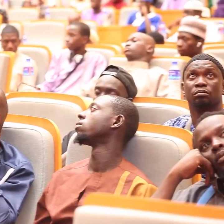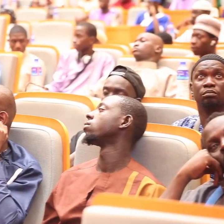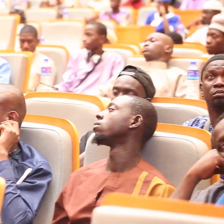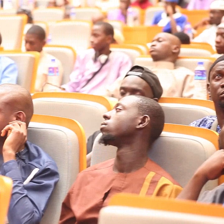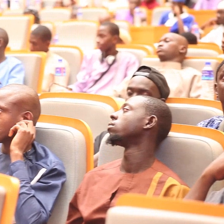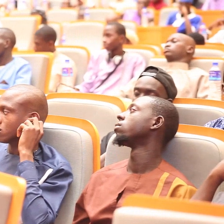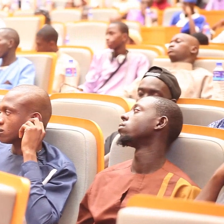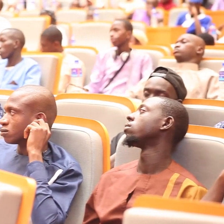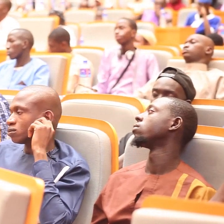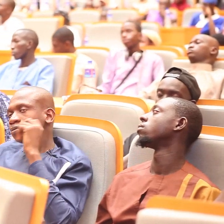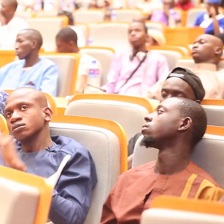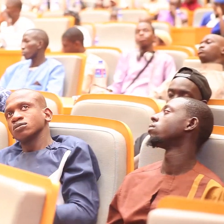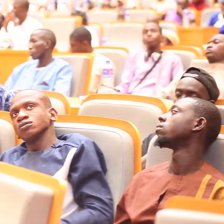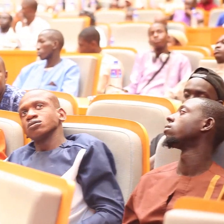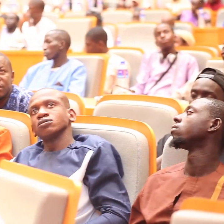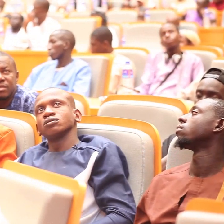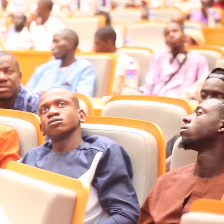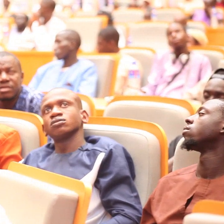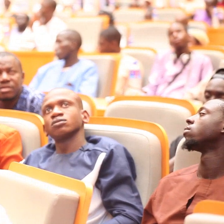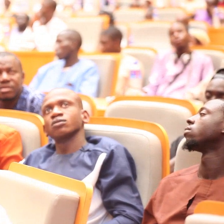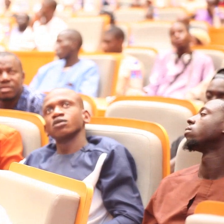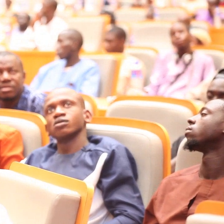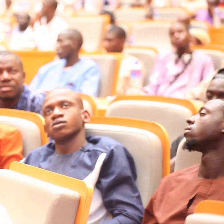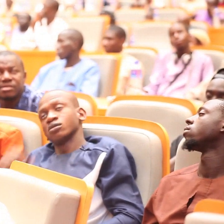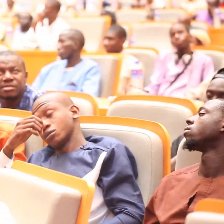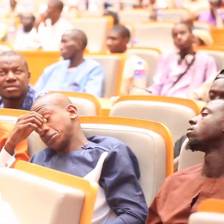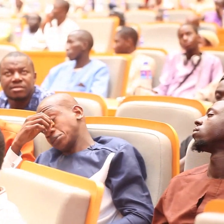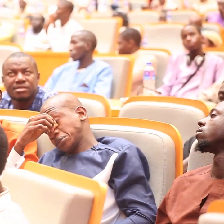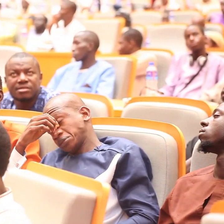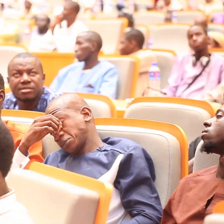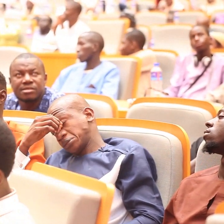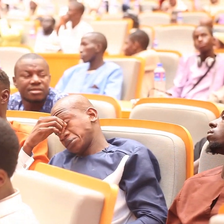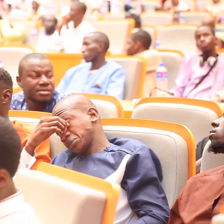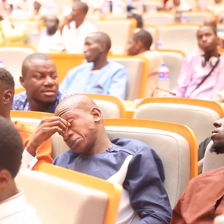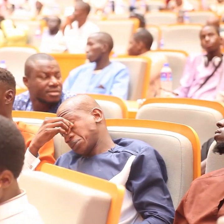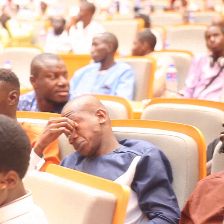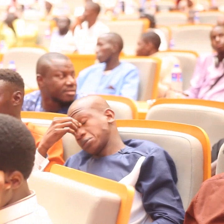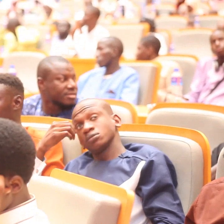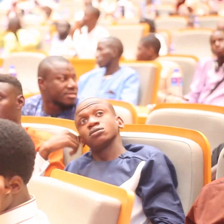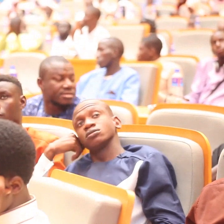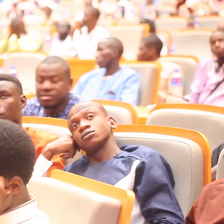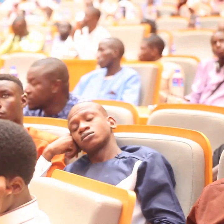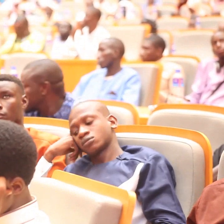Sheikh Sisa right whenever you speak about Nahu in this country they point at you